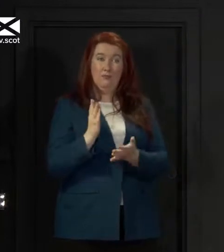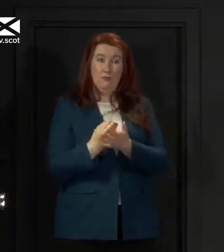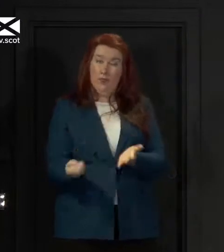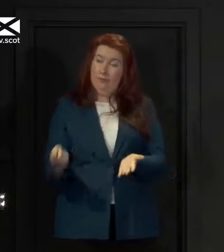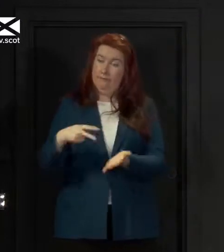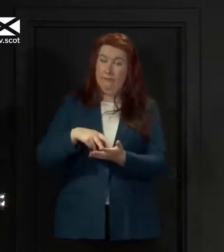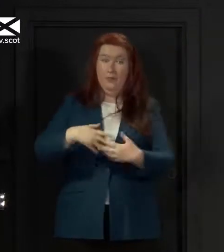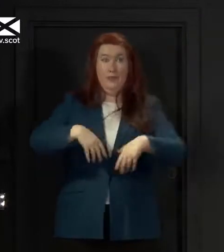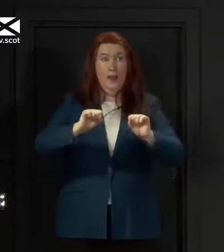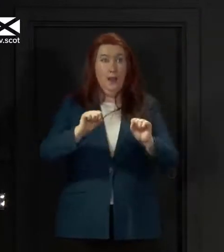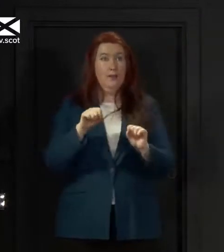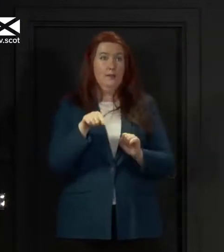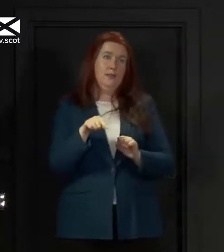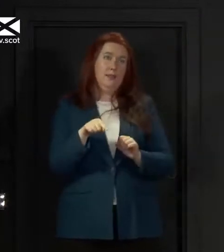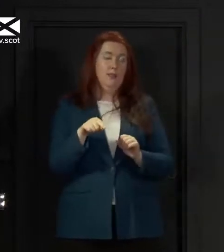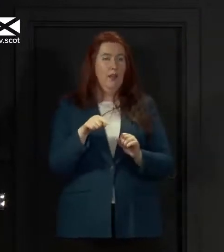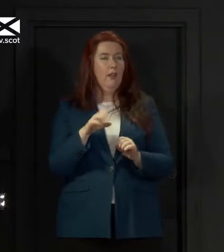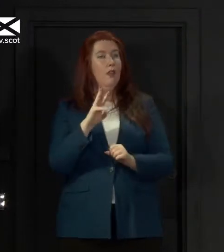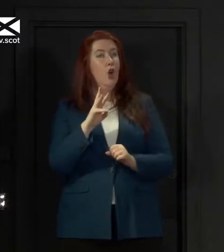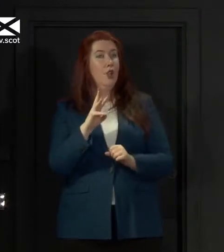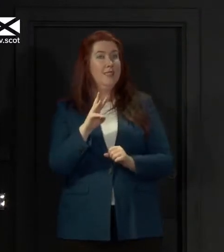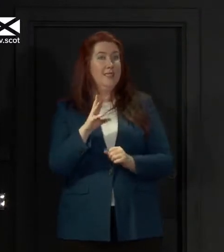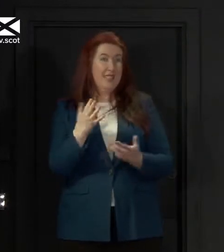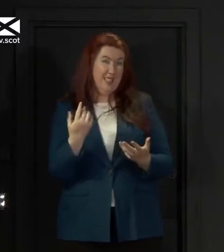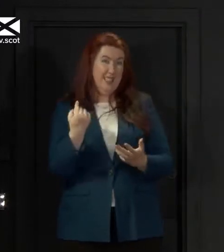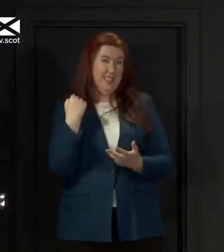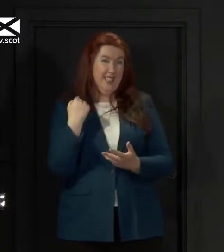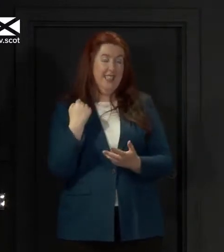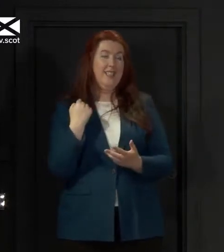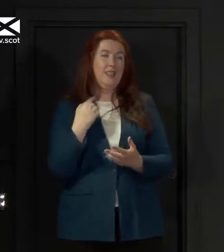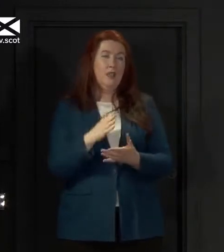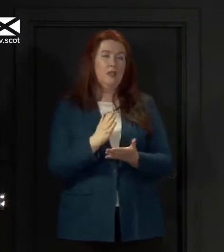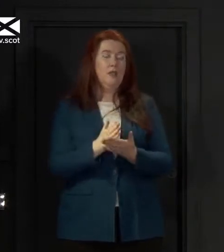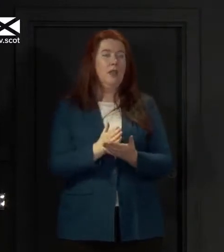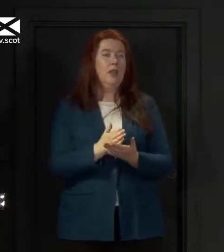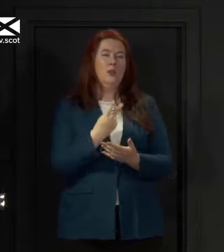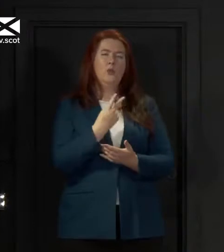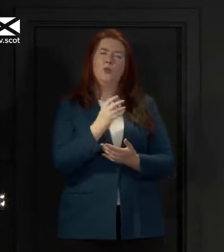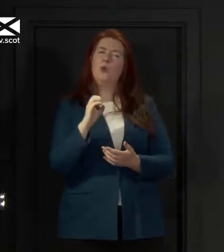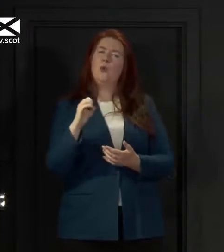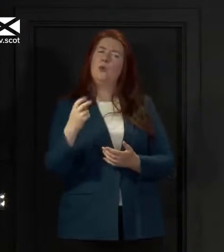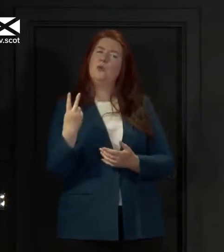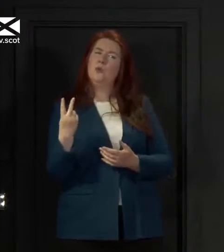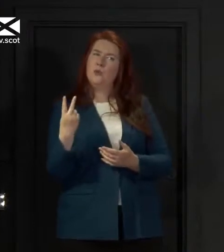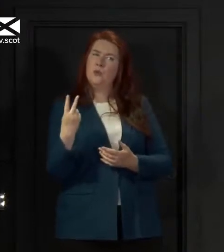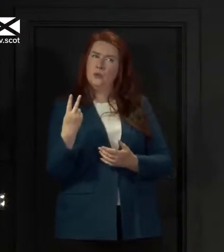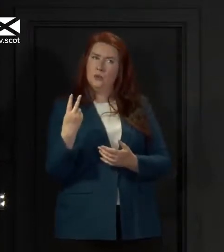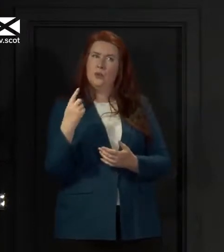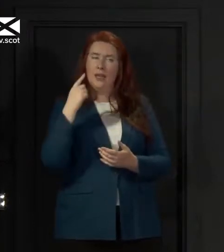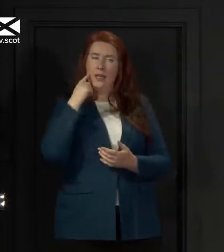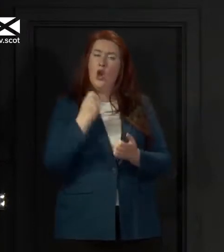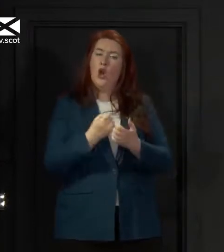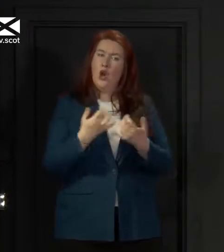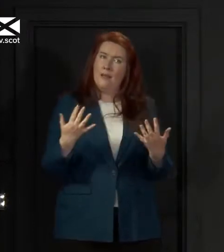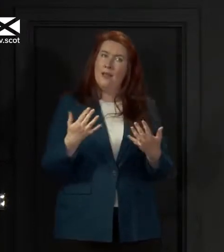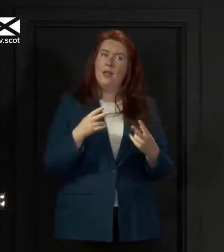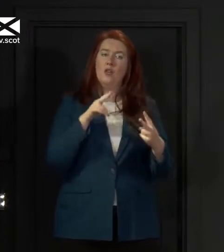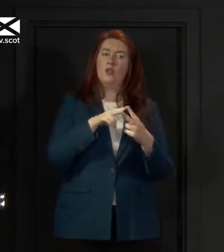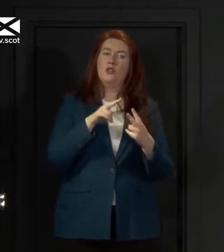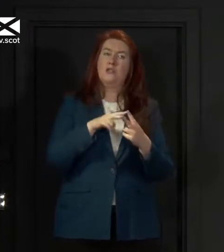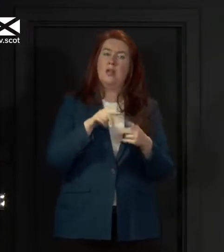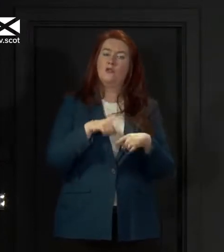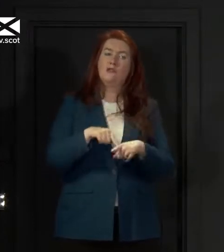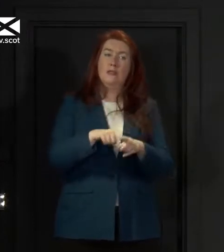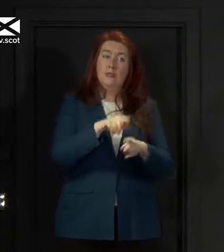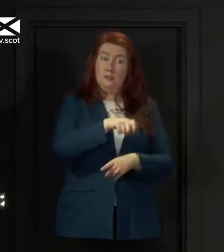like, on Thursday with that 2002, I think, were the number of contact tracers we had